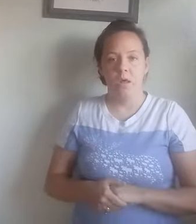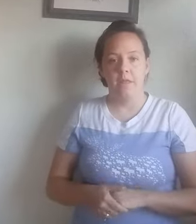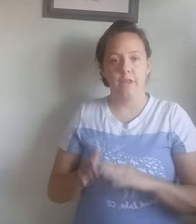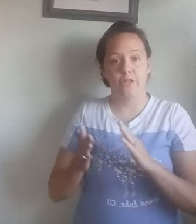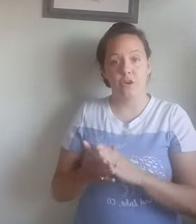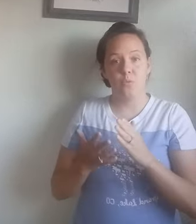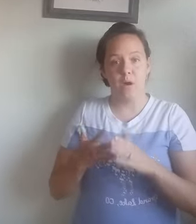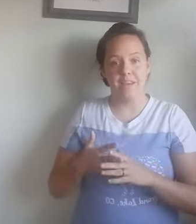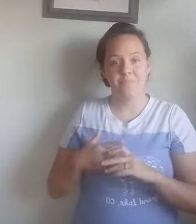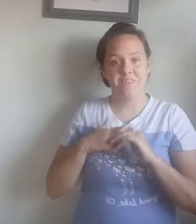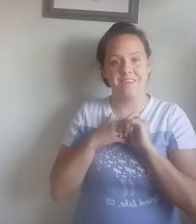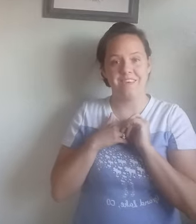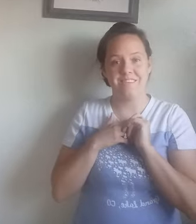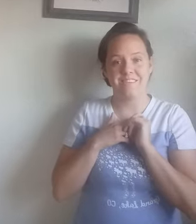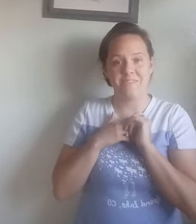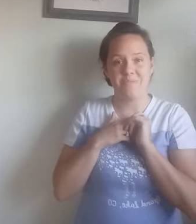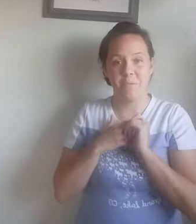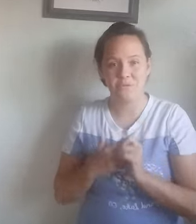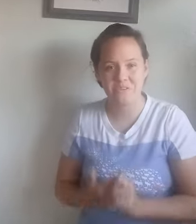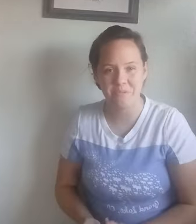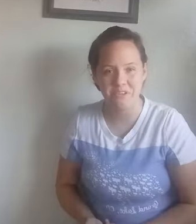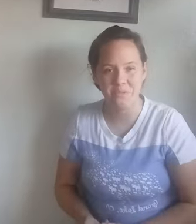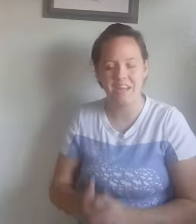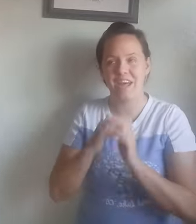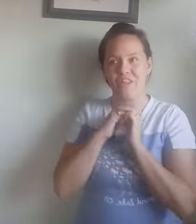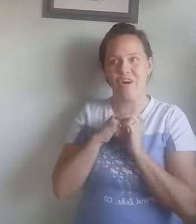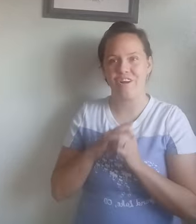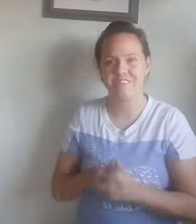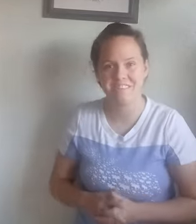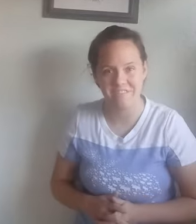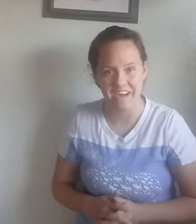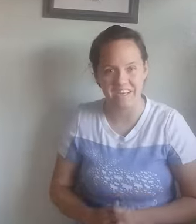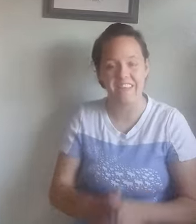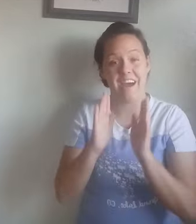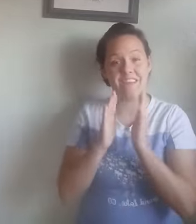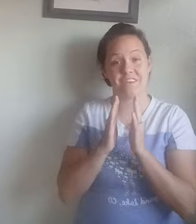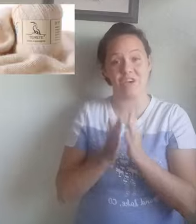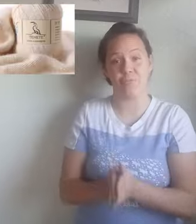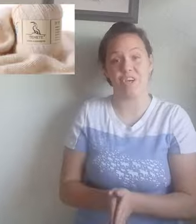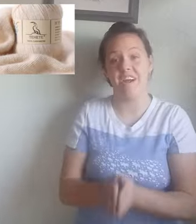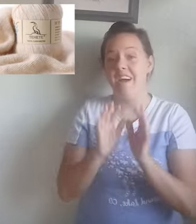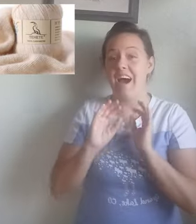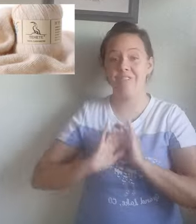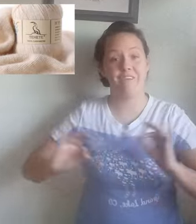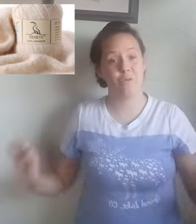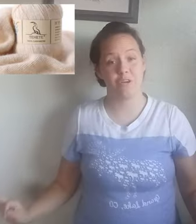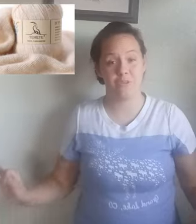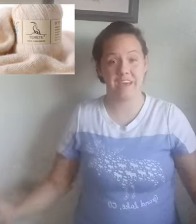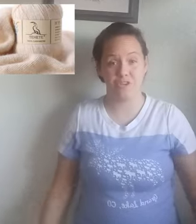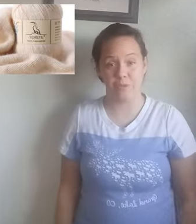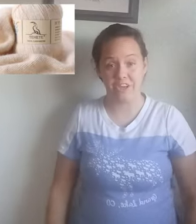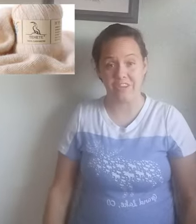The third one is the most expensive one and the hardest to find. And that is cashmere. I've never worked with cashmere either.